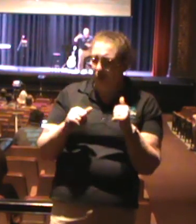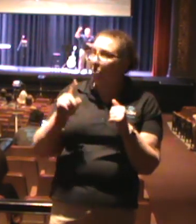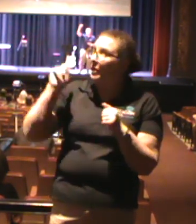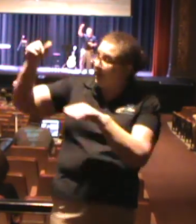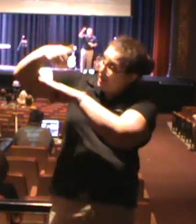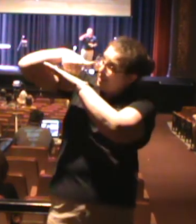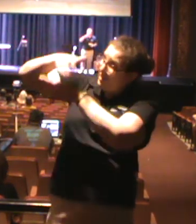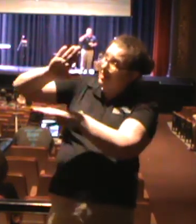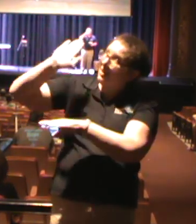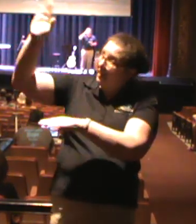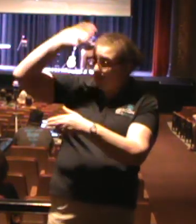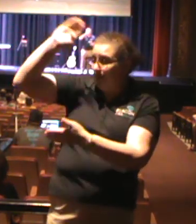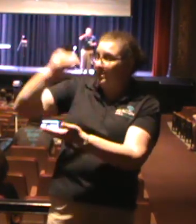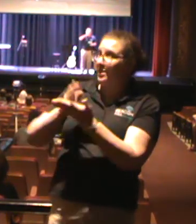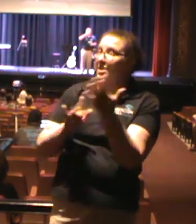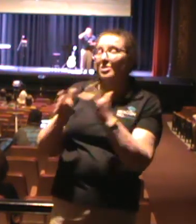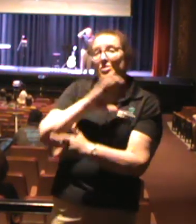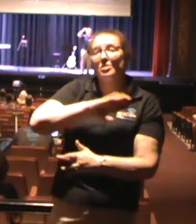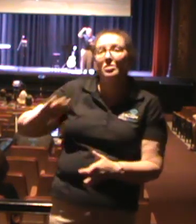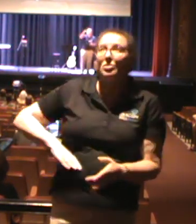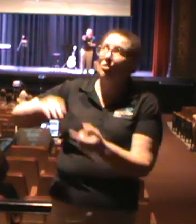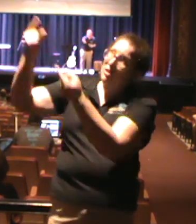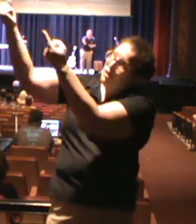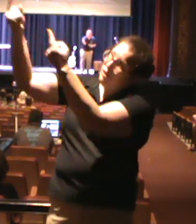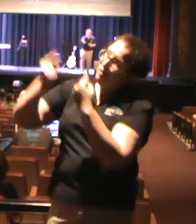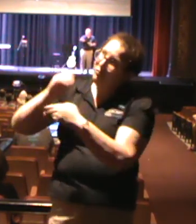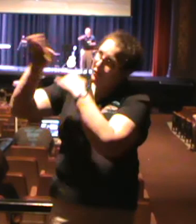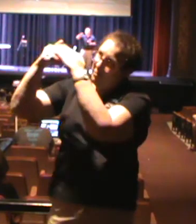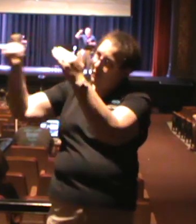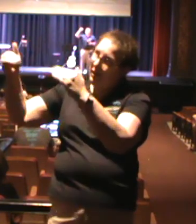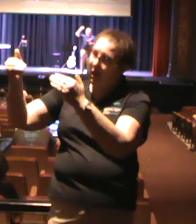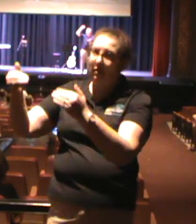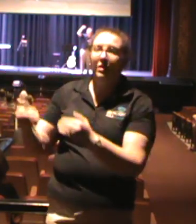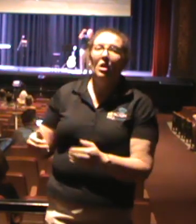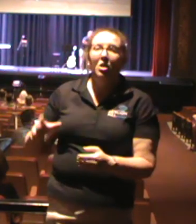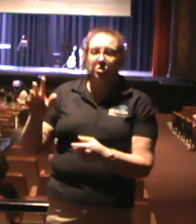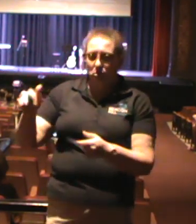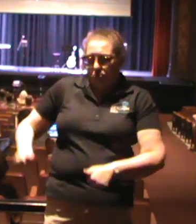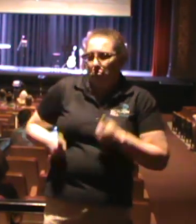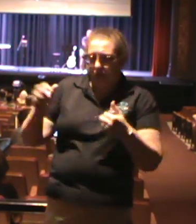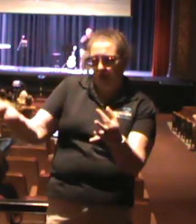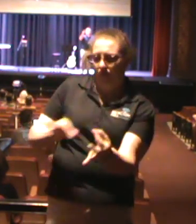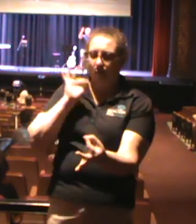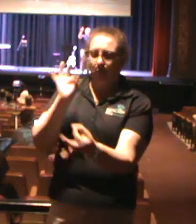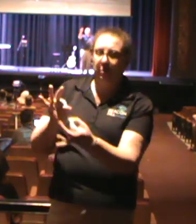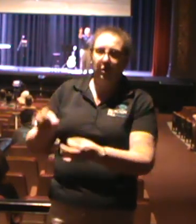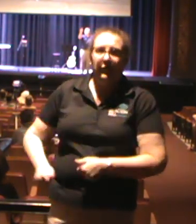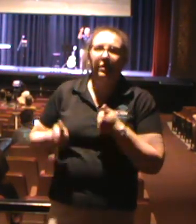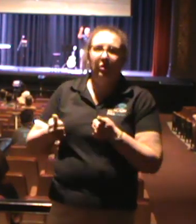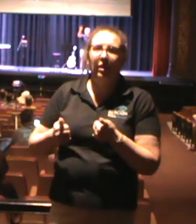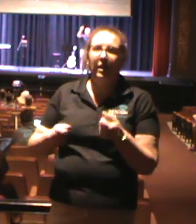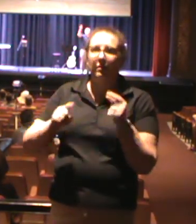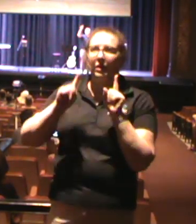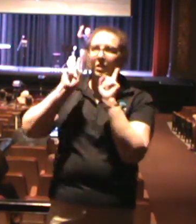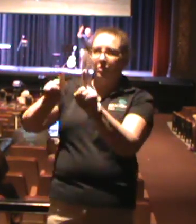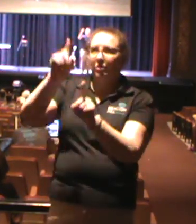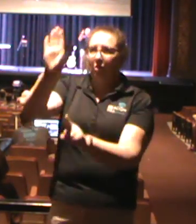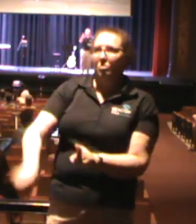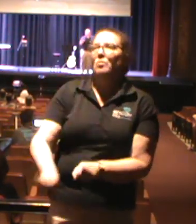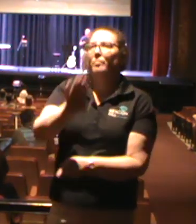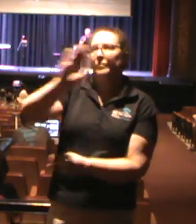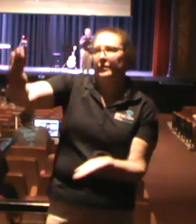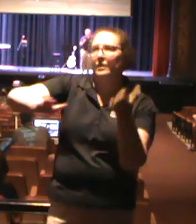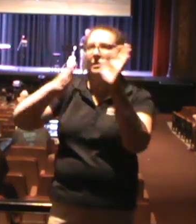Jesus Christ, down from heaven to live a perfect life, to die on the cross of Calvary, who conquered the grave, so that whosoever shall